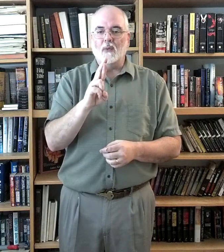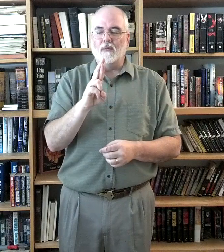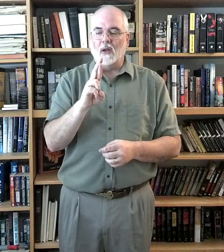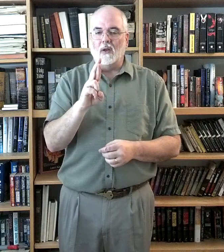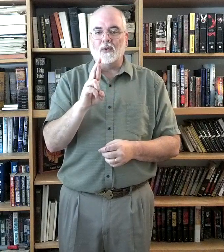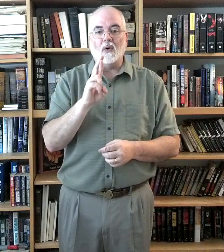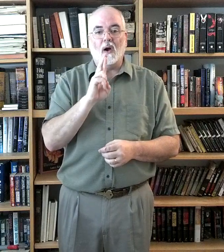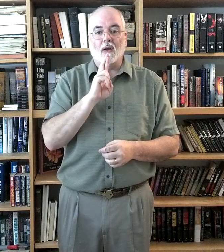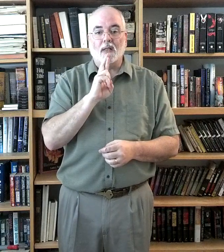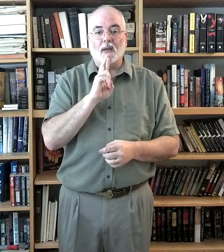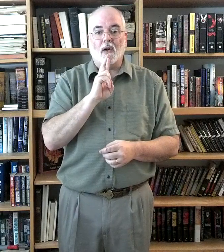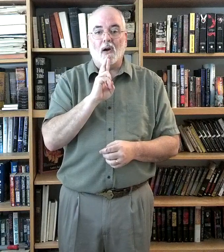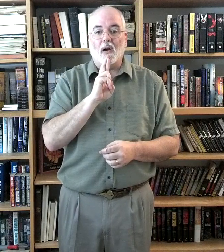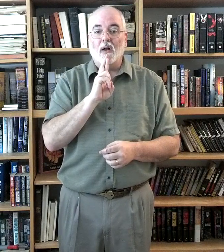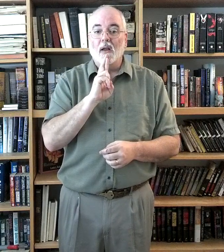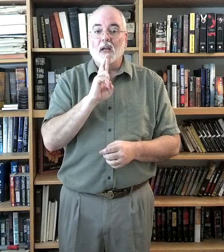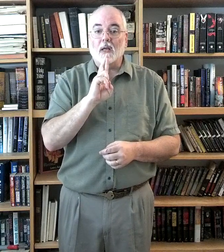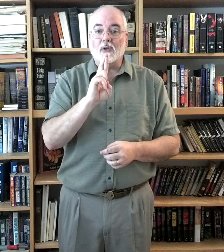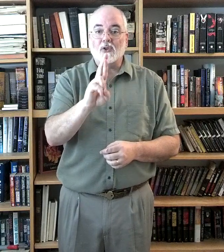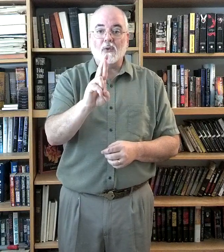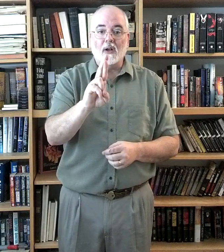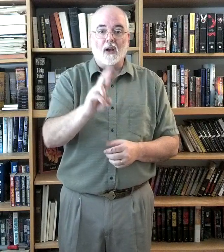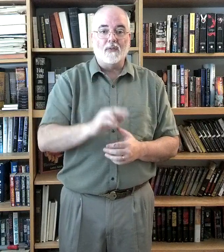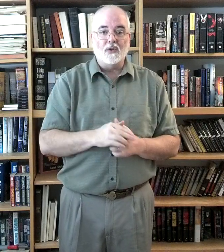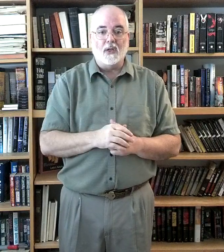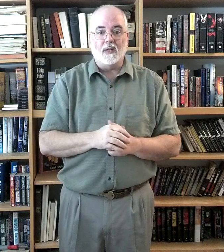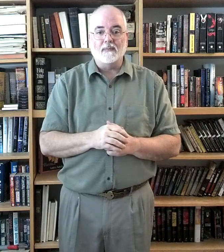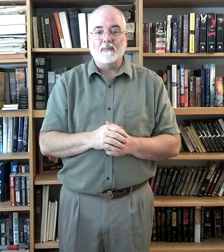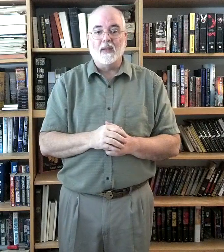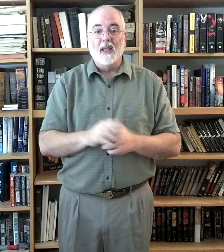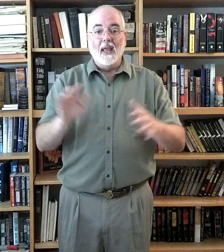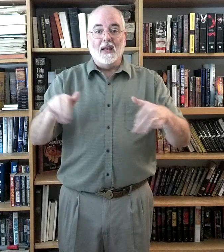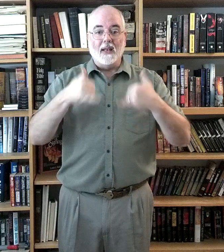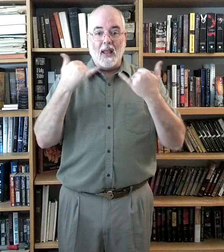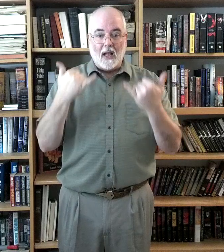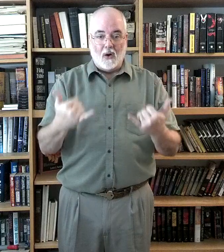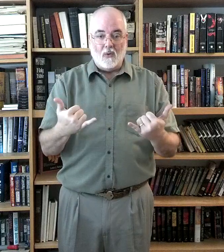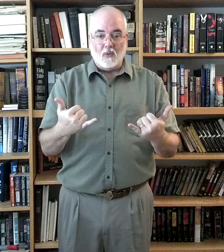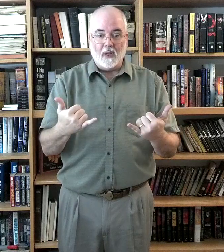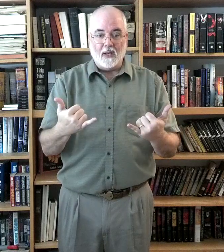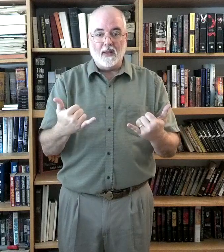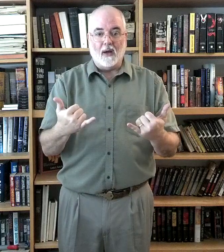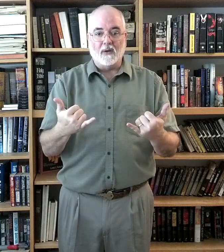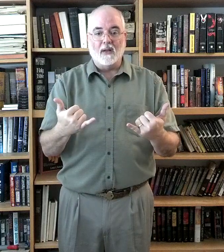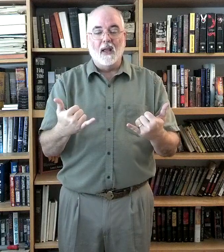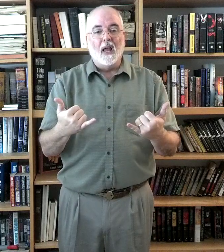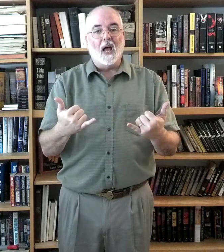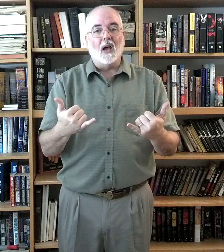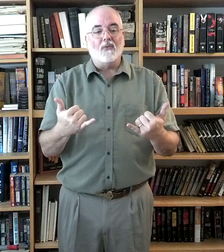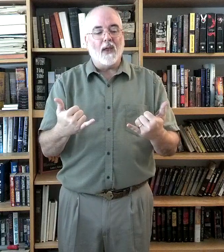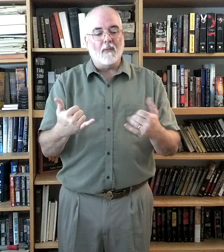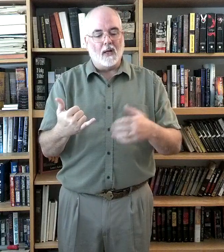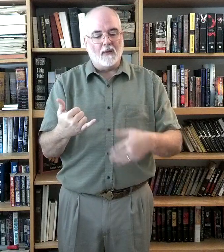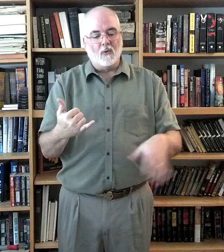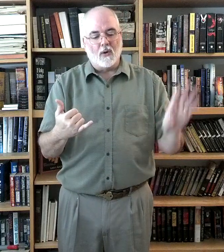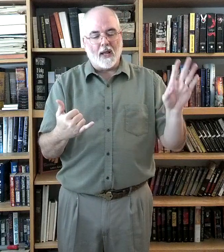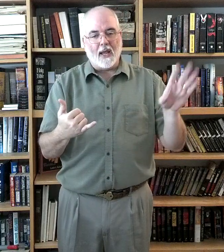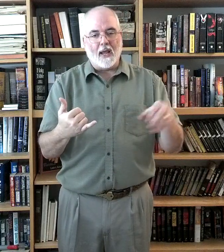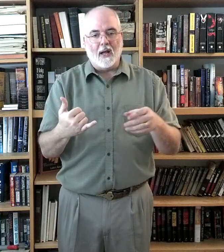we've already gone through, are the letter R coming straight off the chin. Now, we did that one, a family. Leave the word A out.